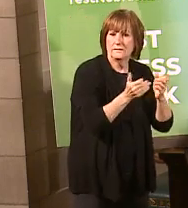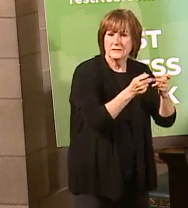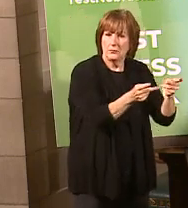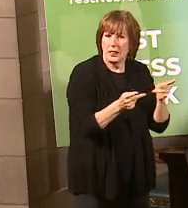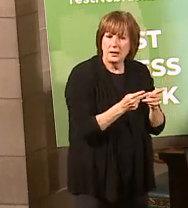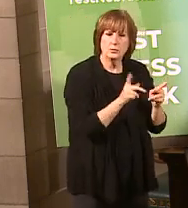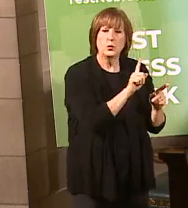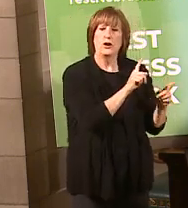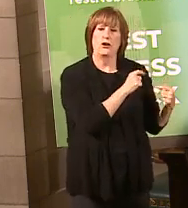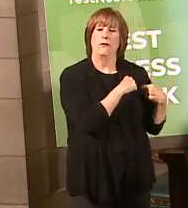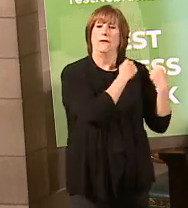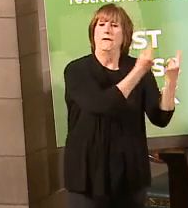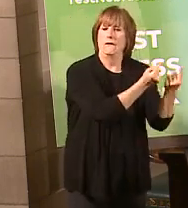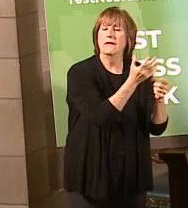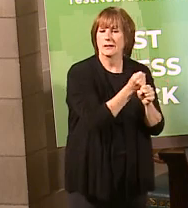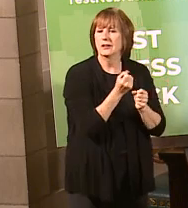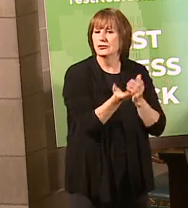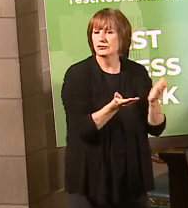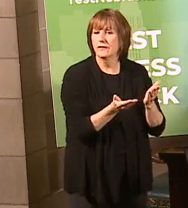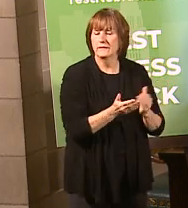normally would receive those services.